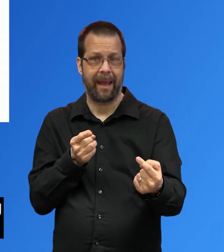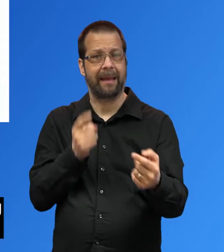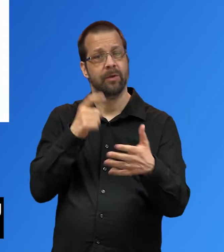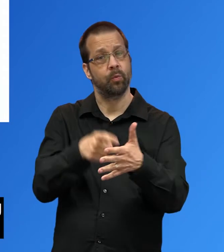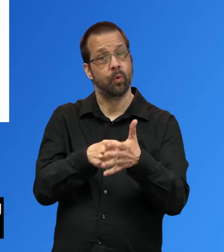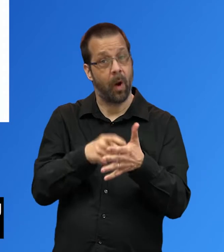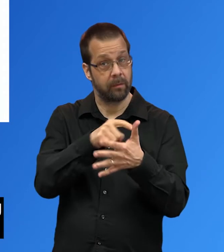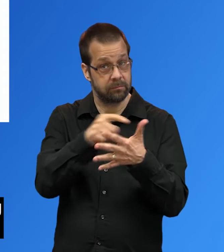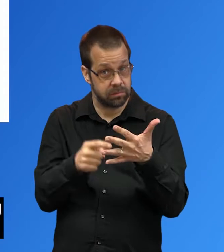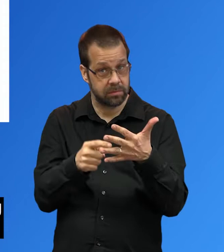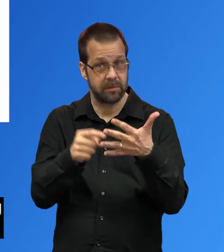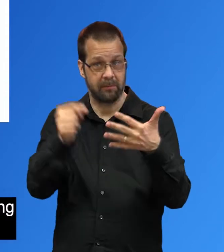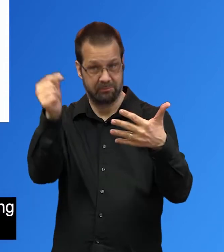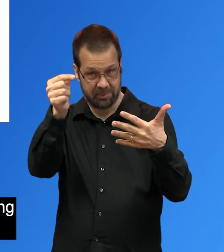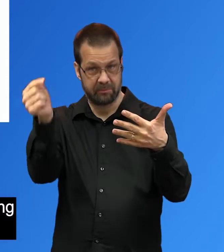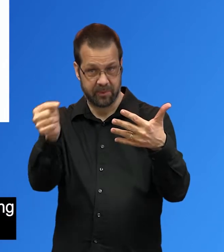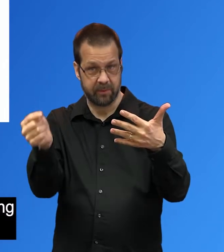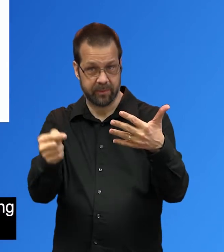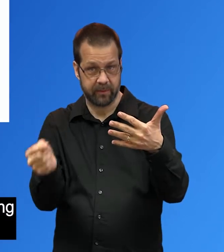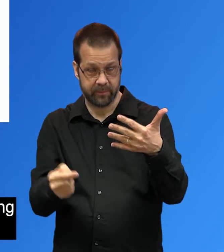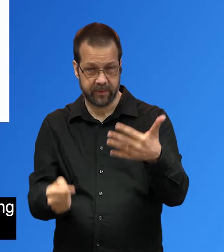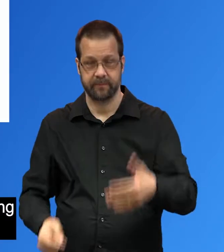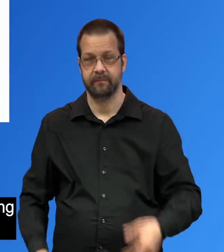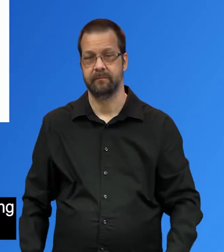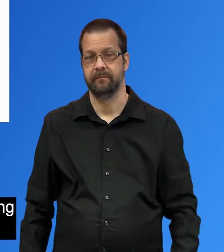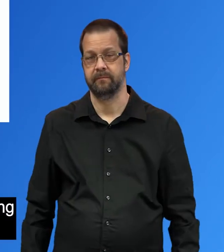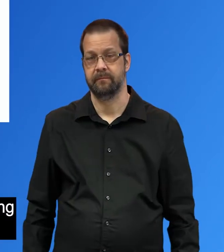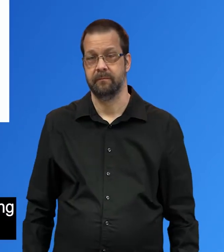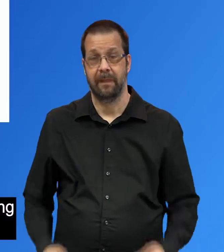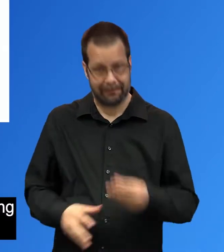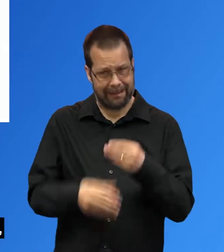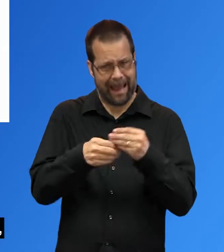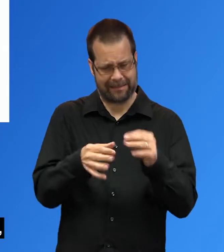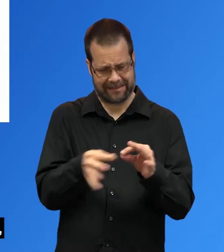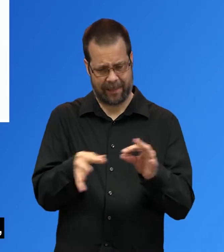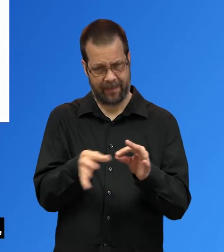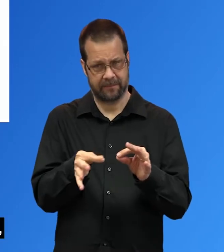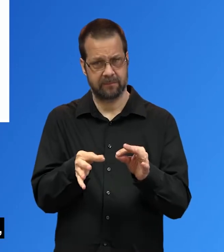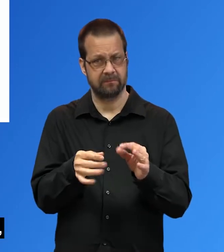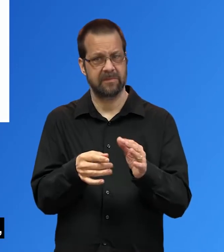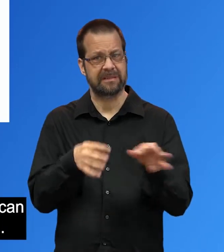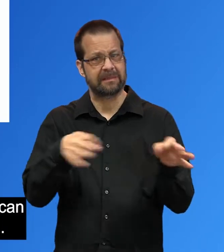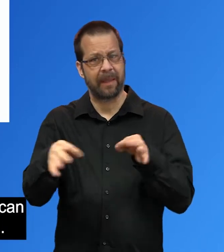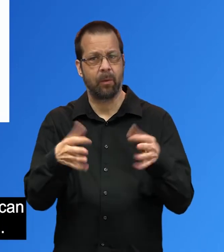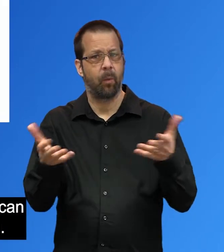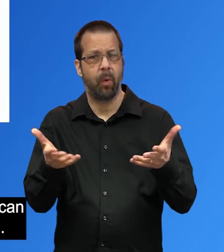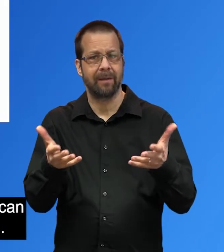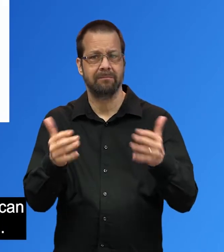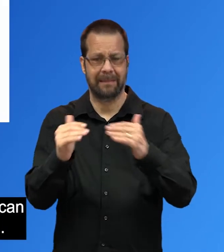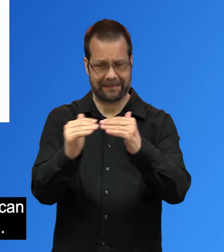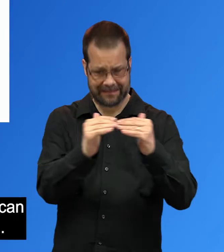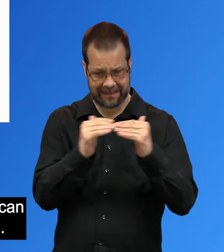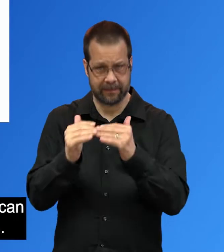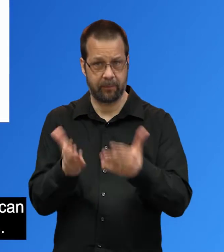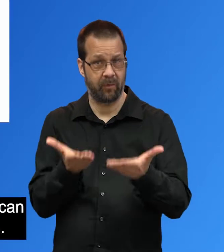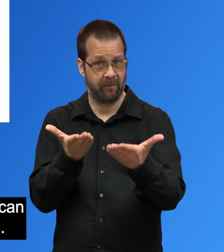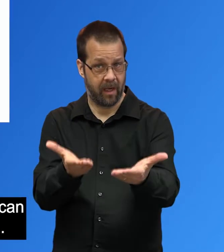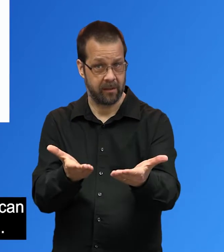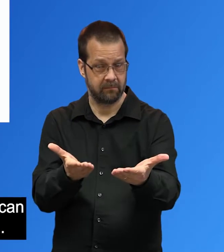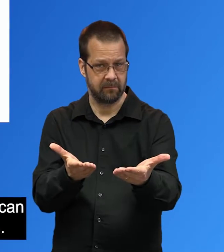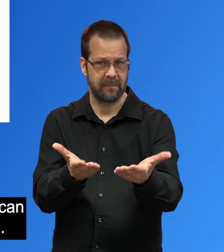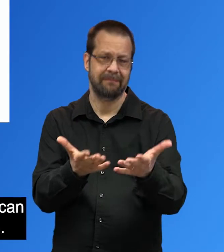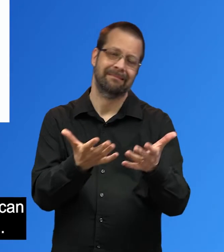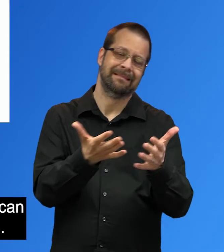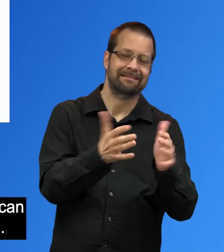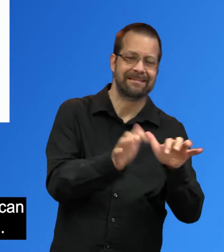When sending the meeting invitation, include a statement explaining the accessibility services that will be made available, such as captioning and American Sign Language